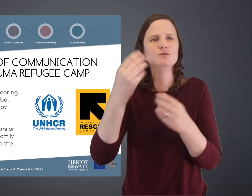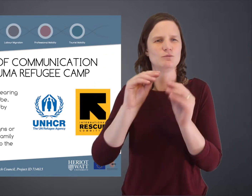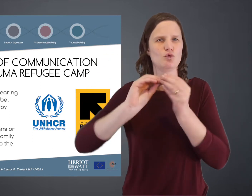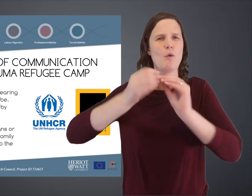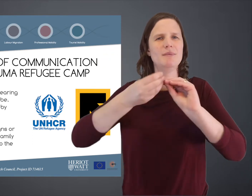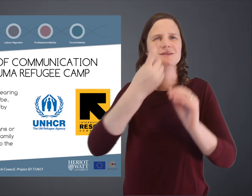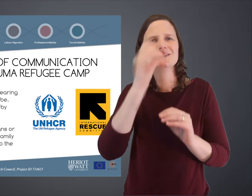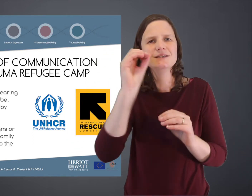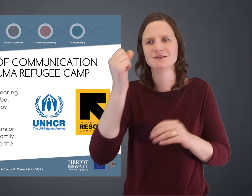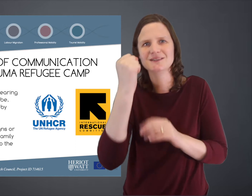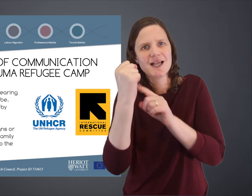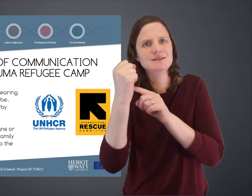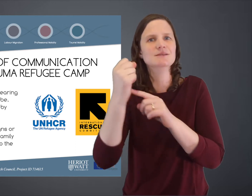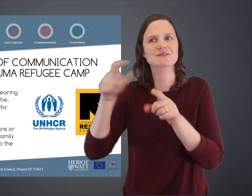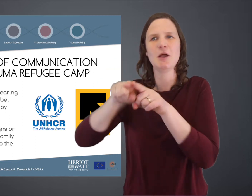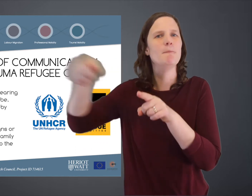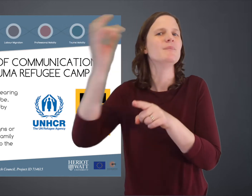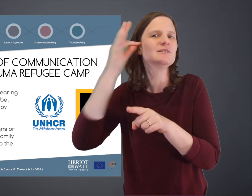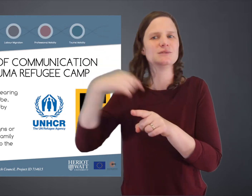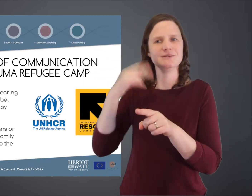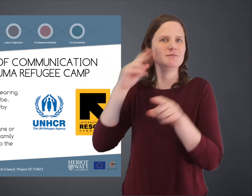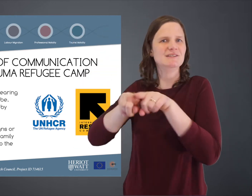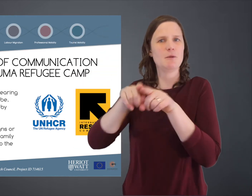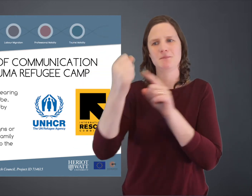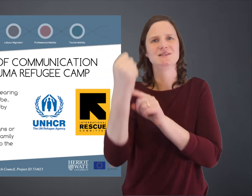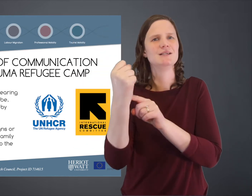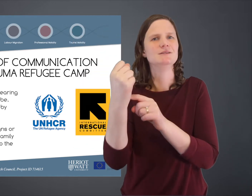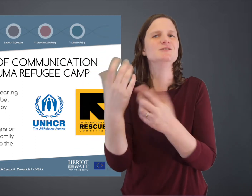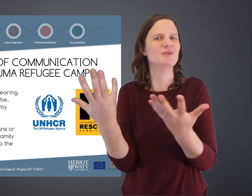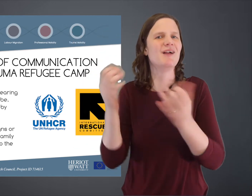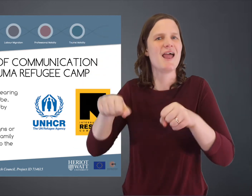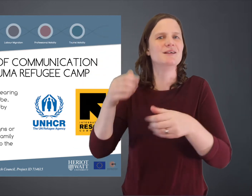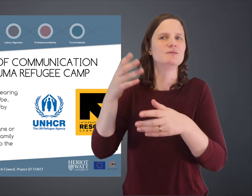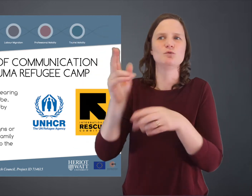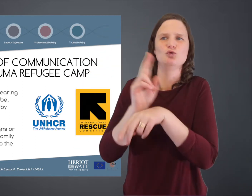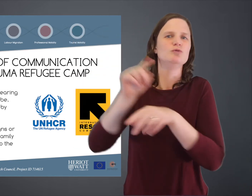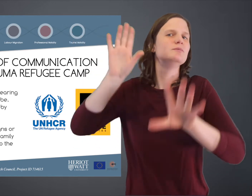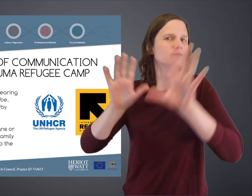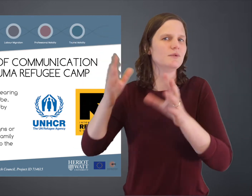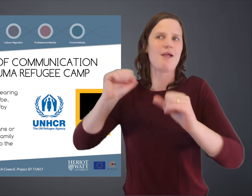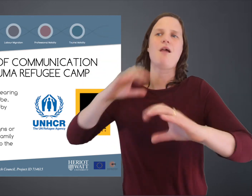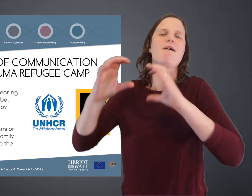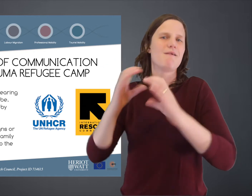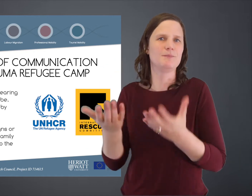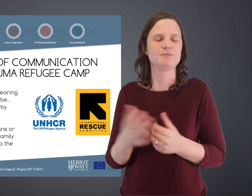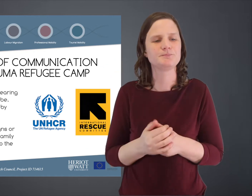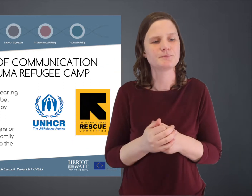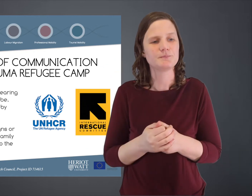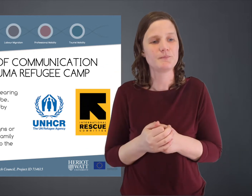And some gestures used are the same for both hearing and deaf. For example, the number 10. So they can use